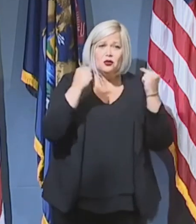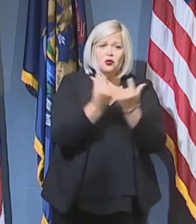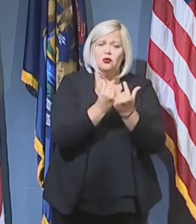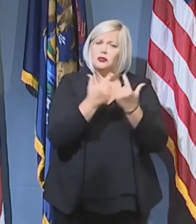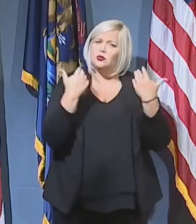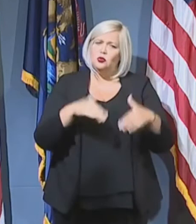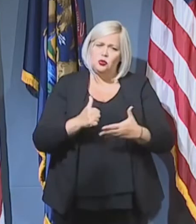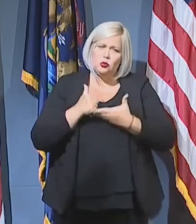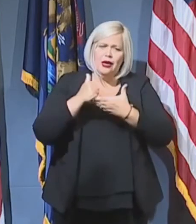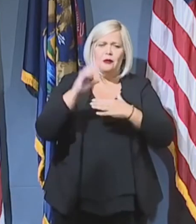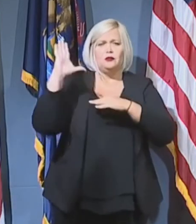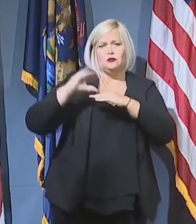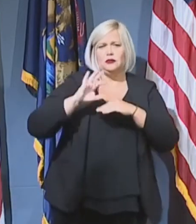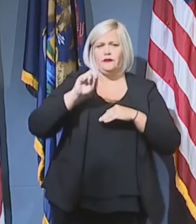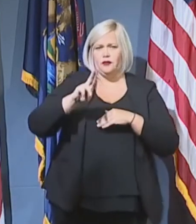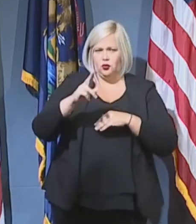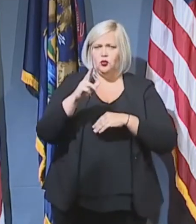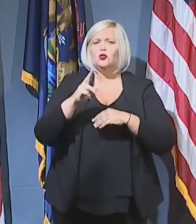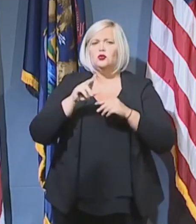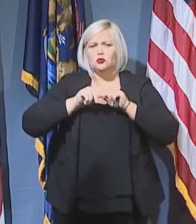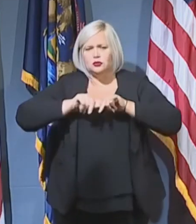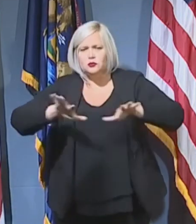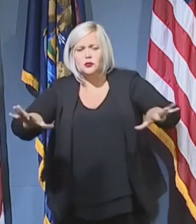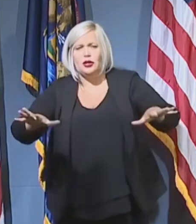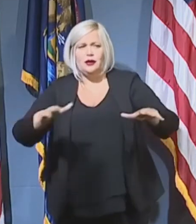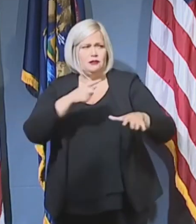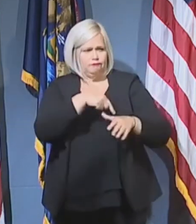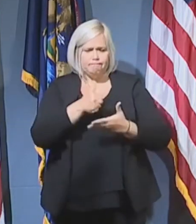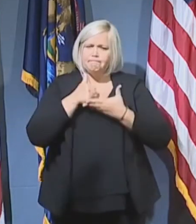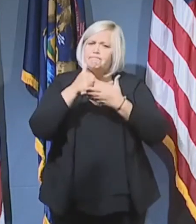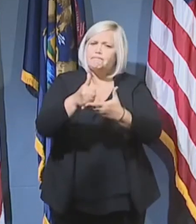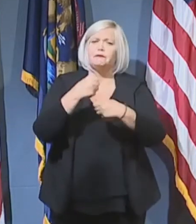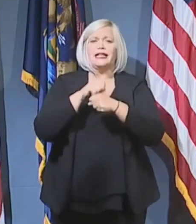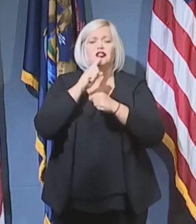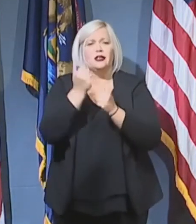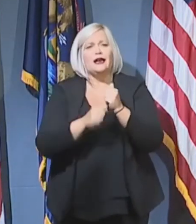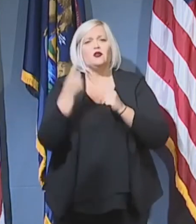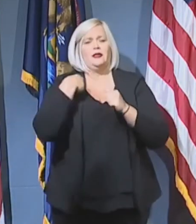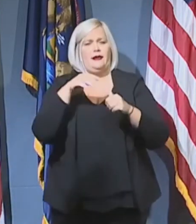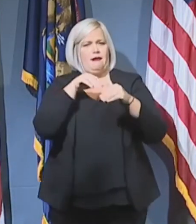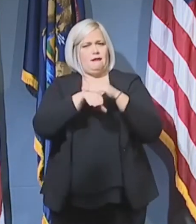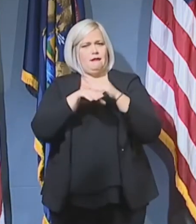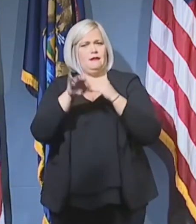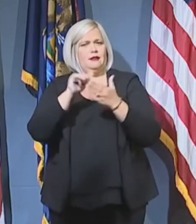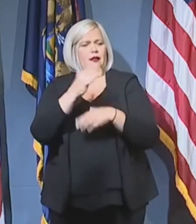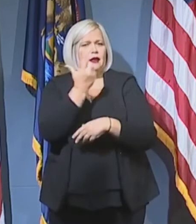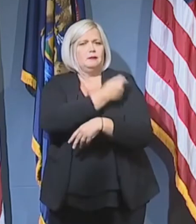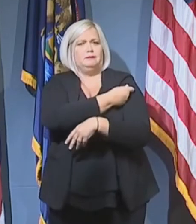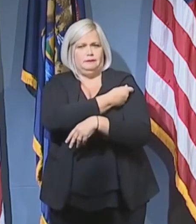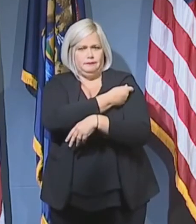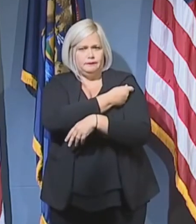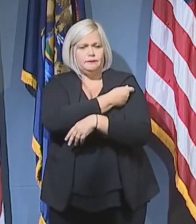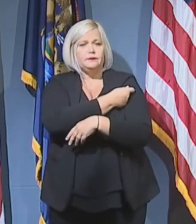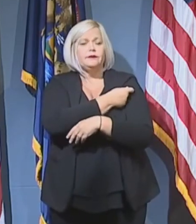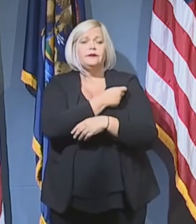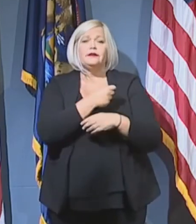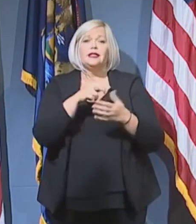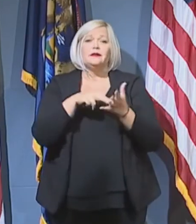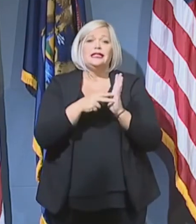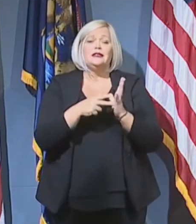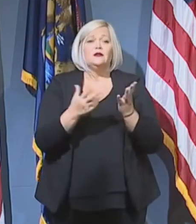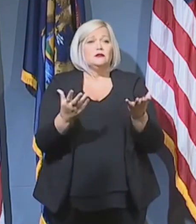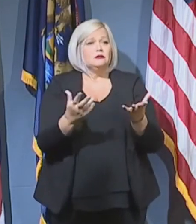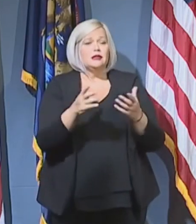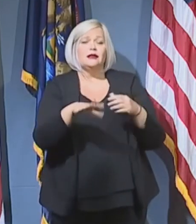in our fight against the flu and are taking important steps this year to expand access to the vaccine. This includes making the flu vaccine more